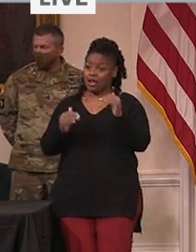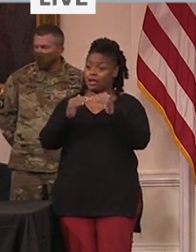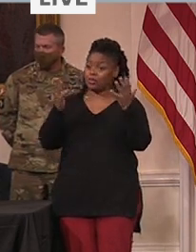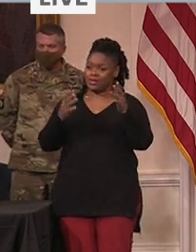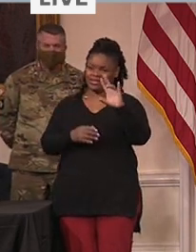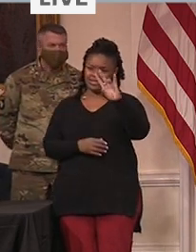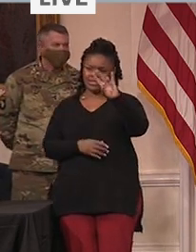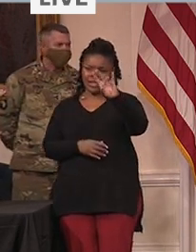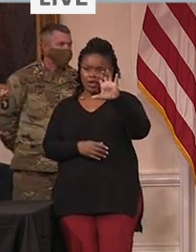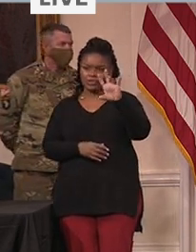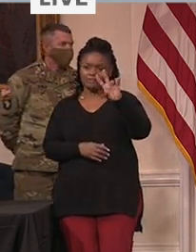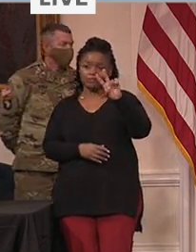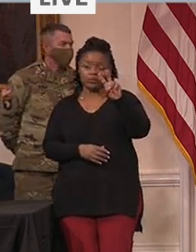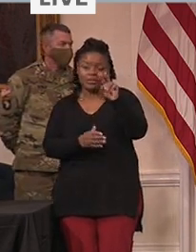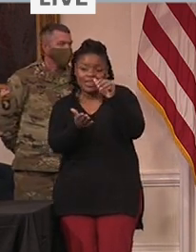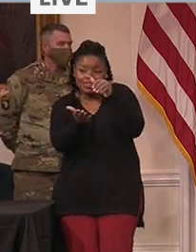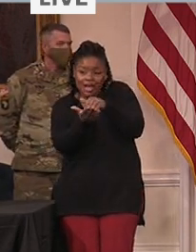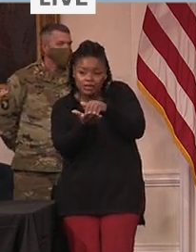Marylanders.